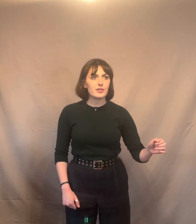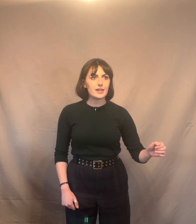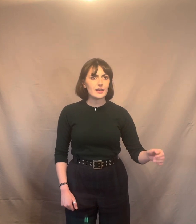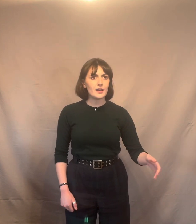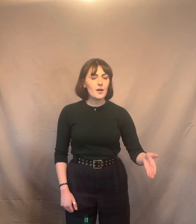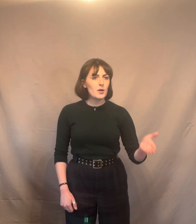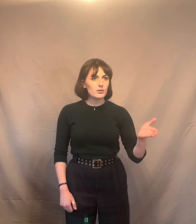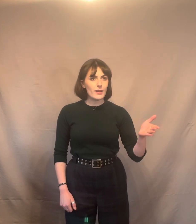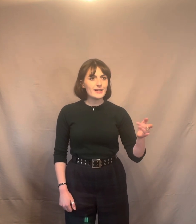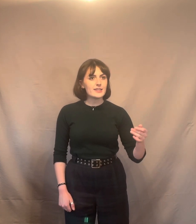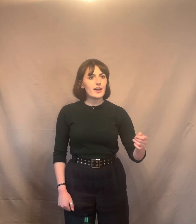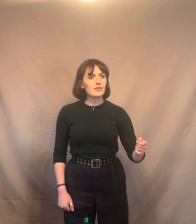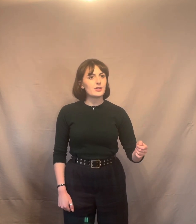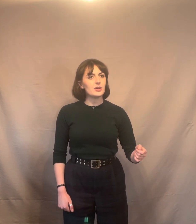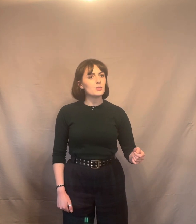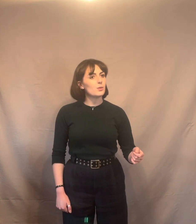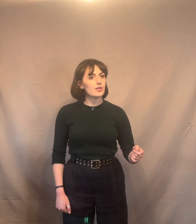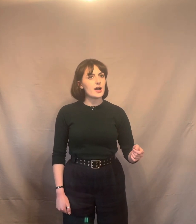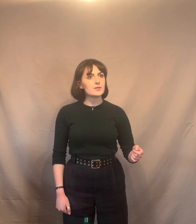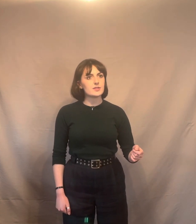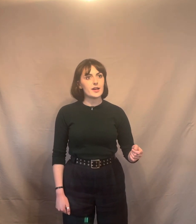thee, ready to execute what thou desirest.